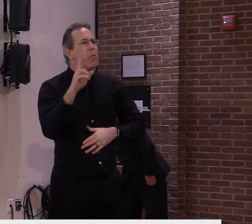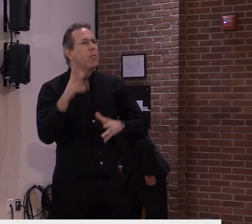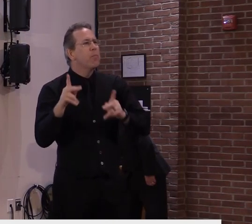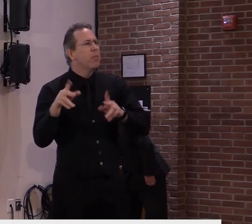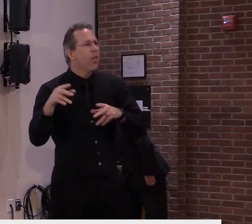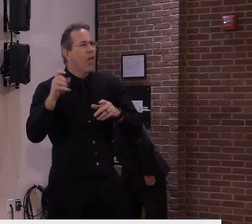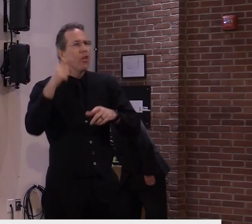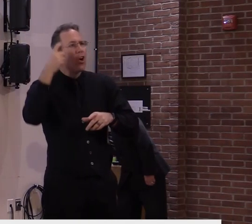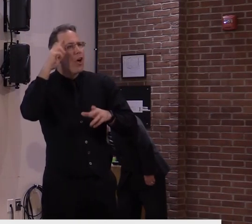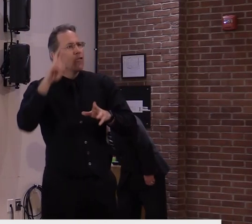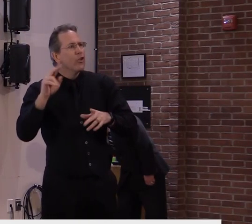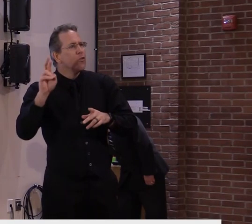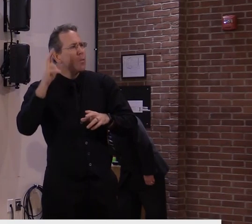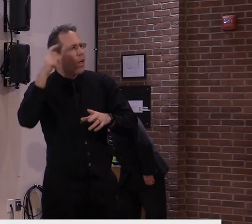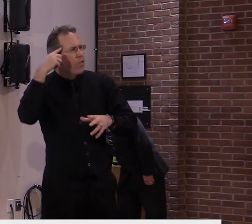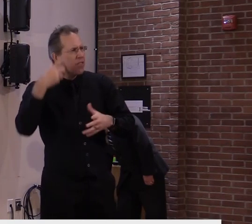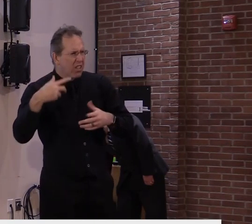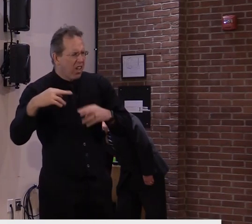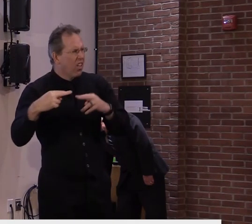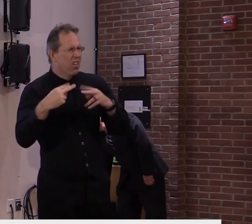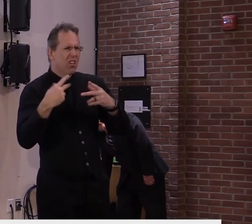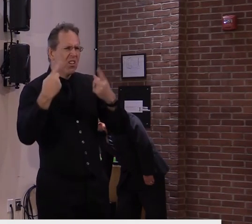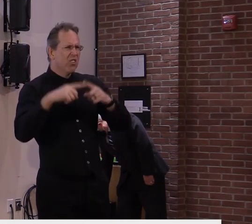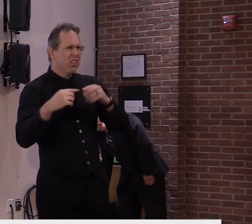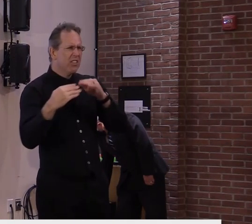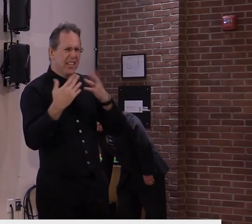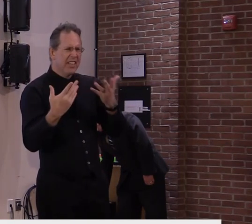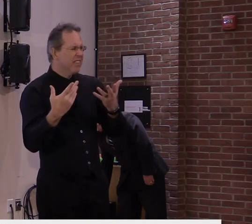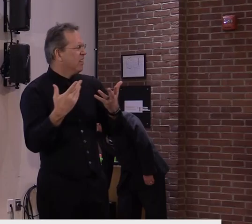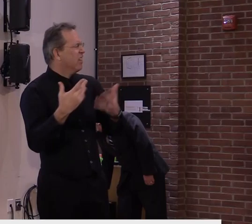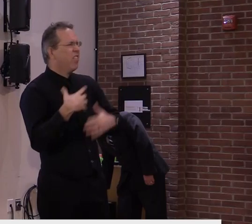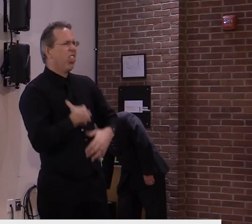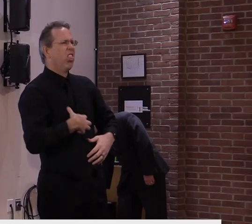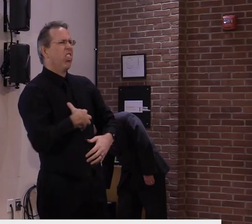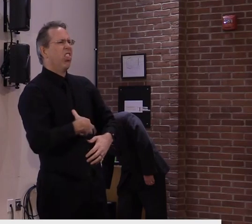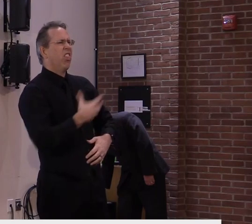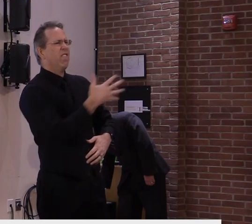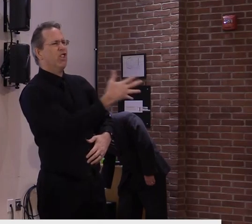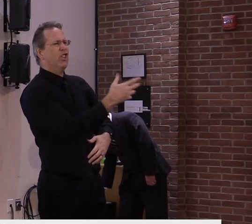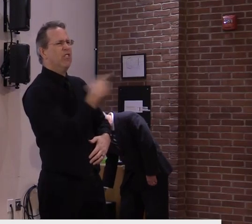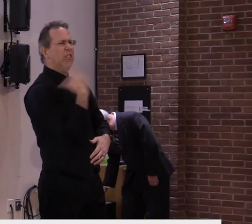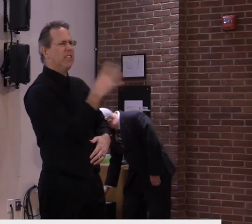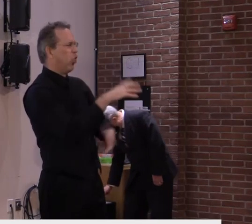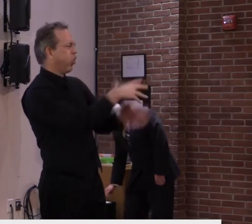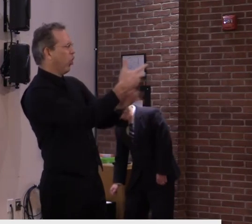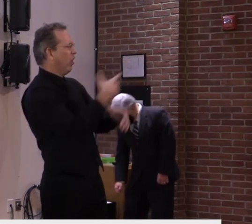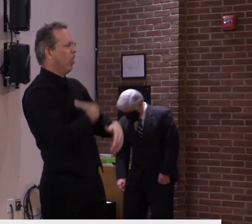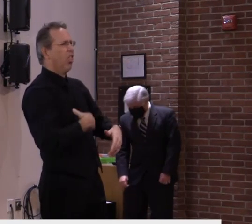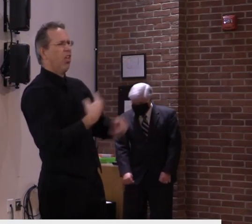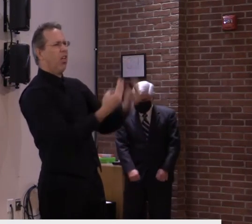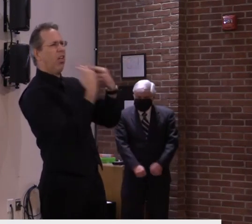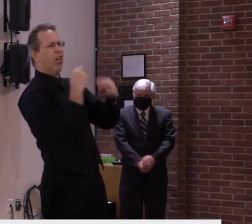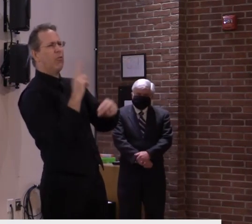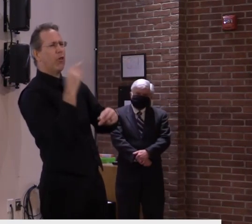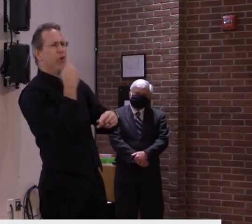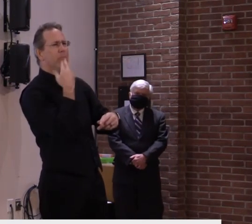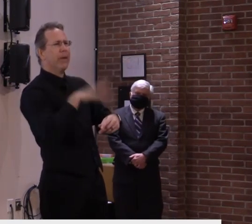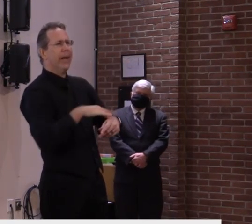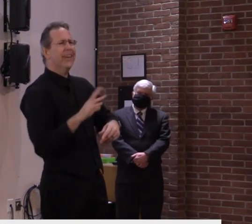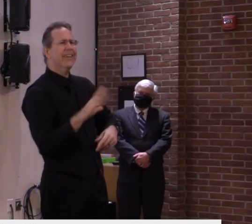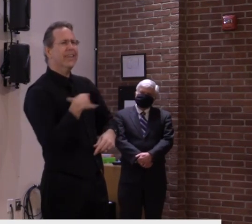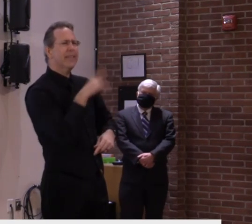was a fair election and that we need to move on from there and to condemn the actions taken by the president.